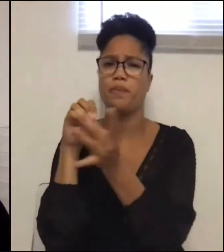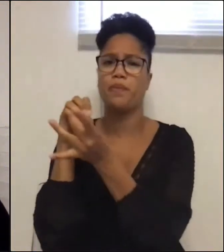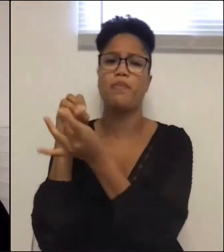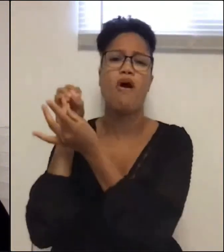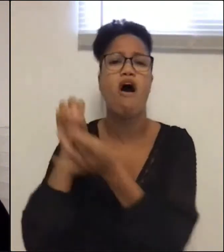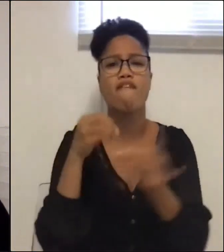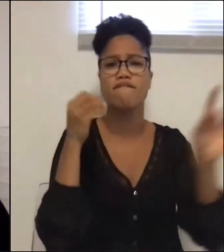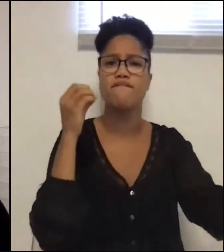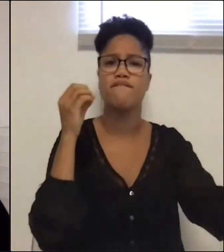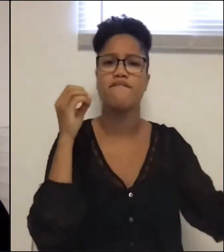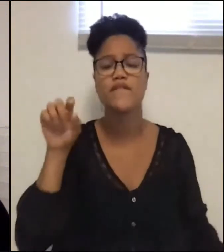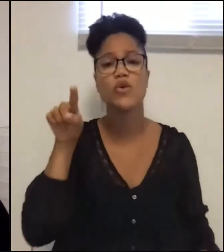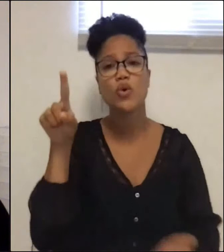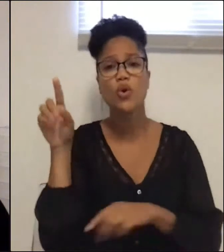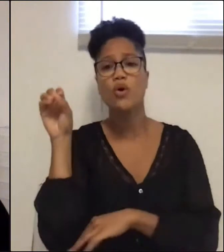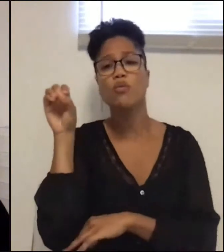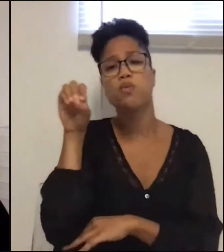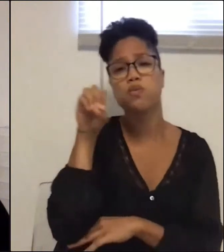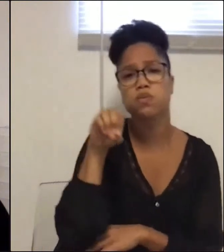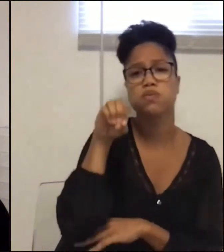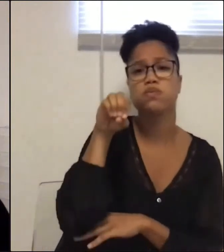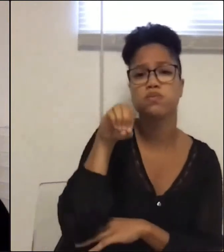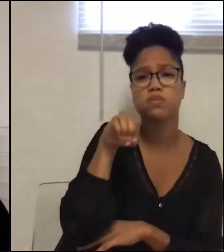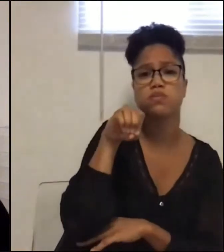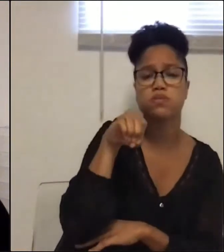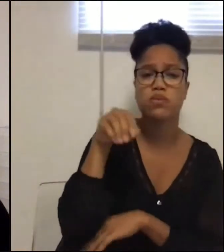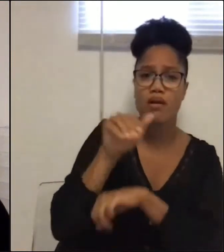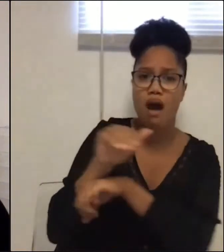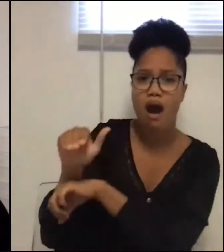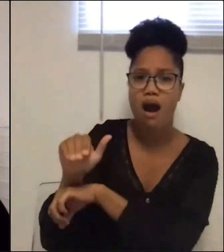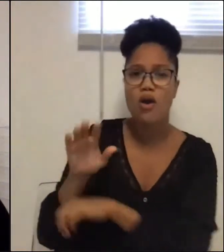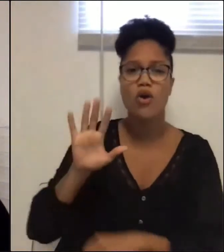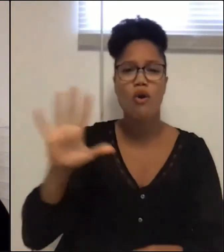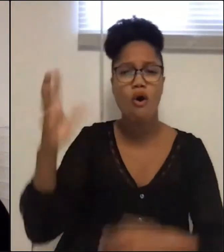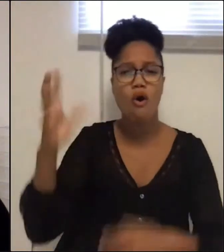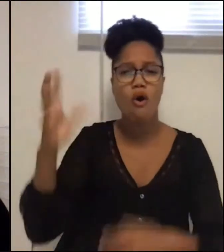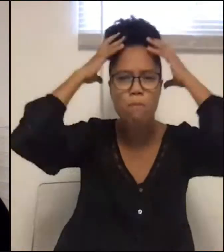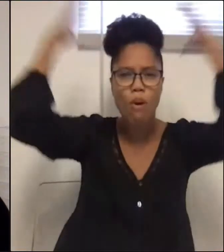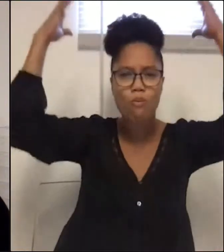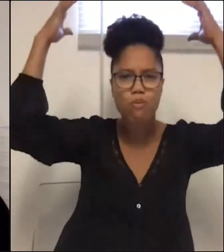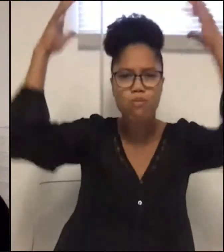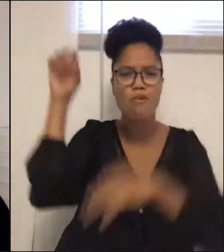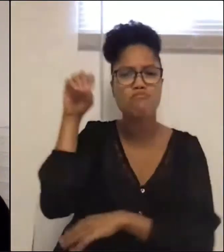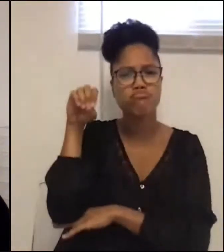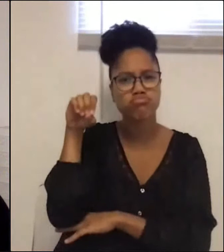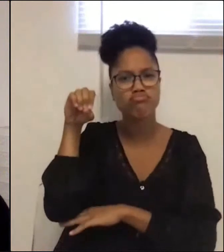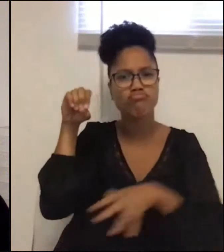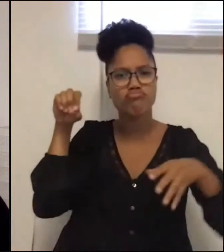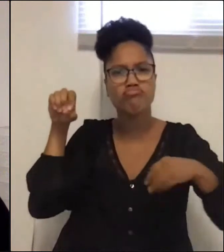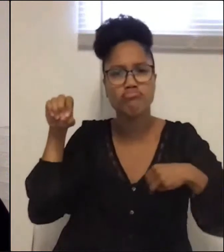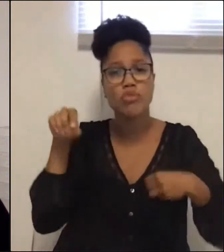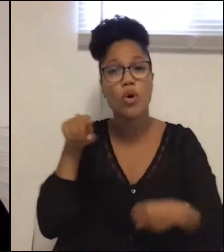lean into the evening haunts with your indifferent afro. You were born